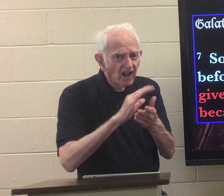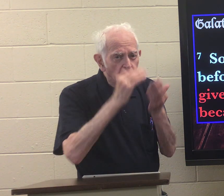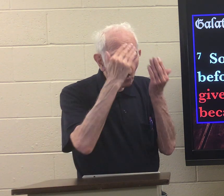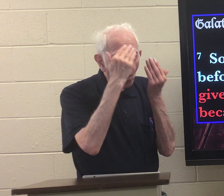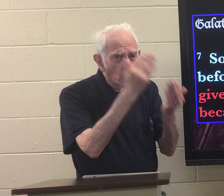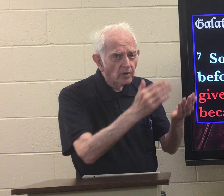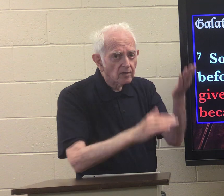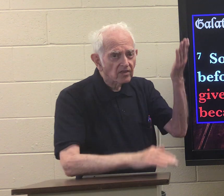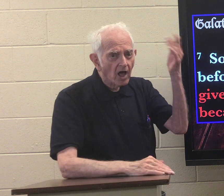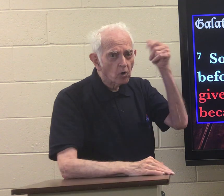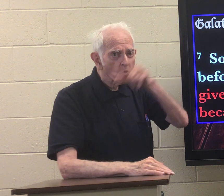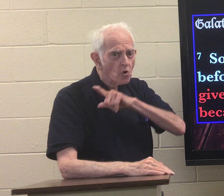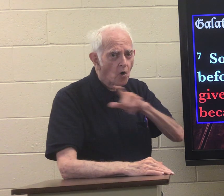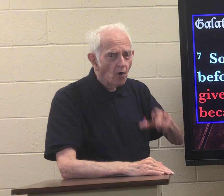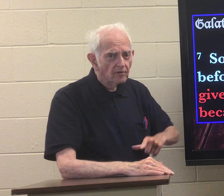if you believe and obey him